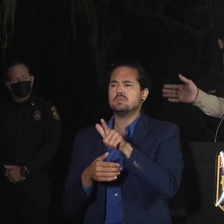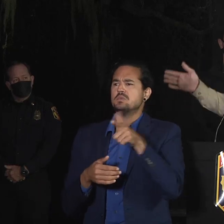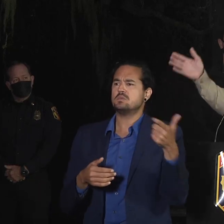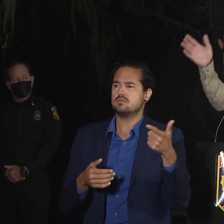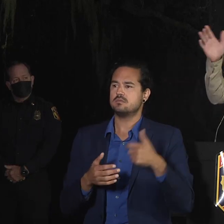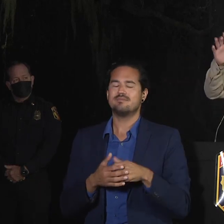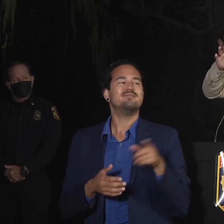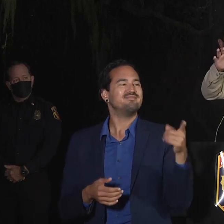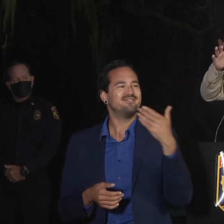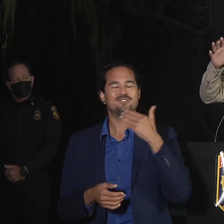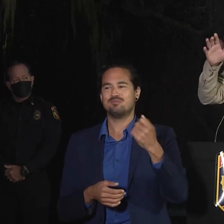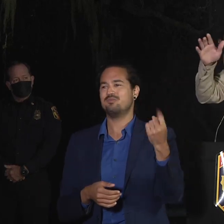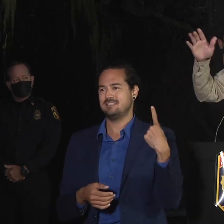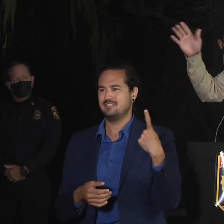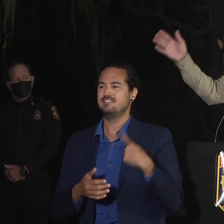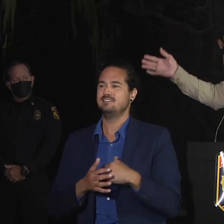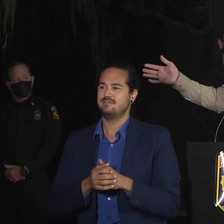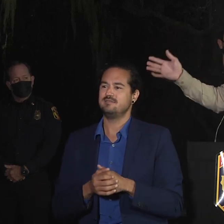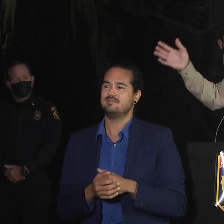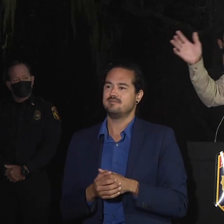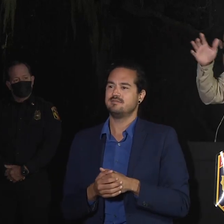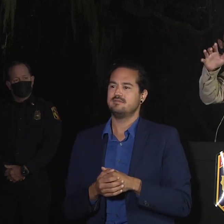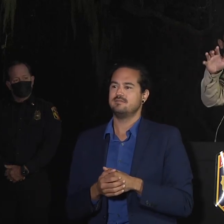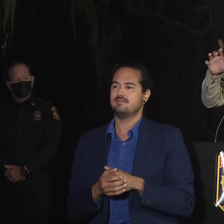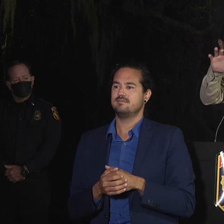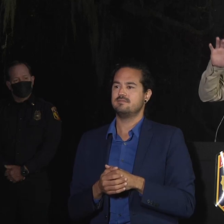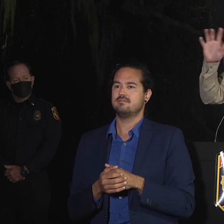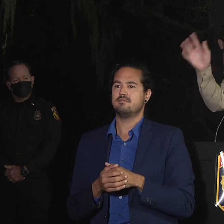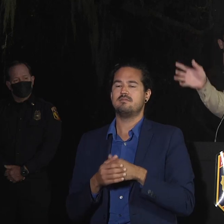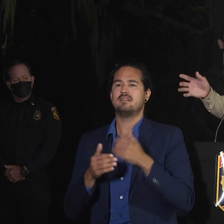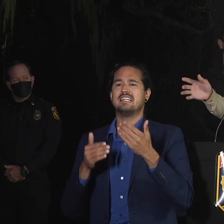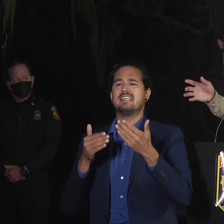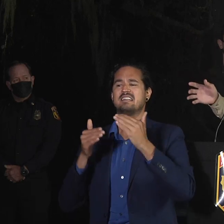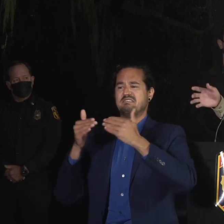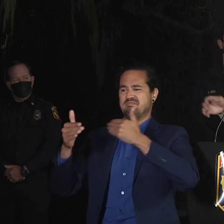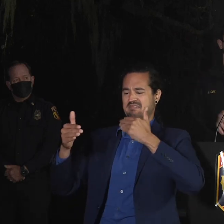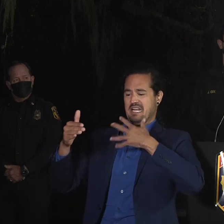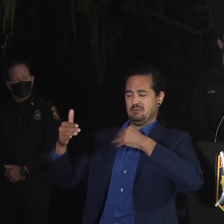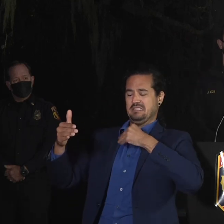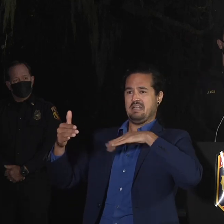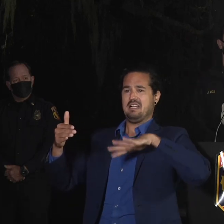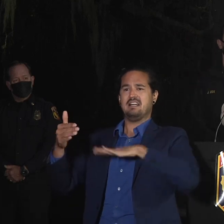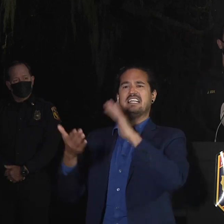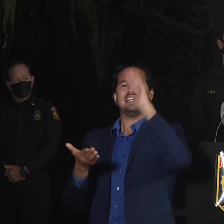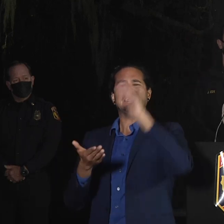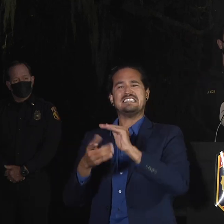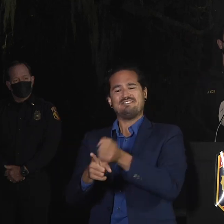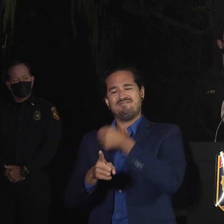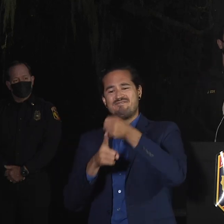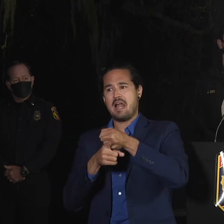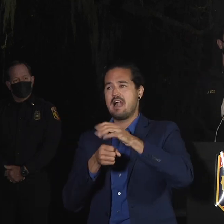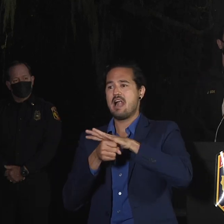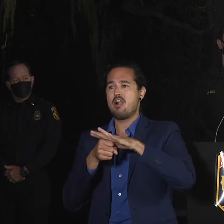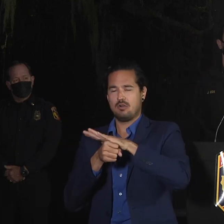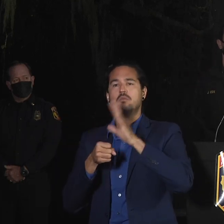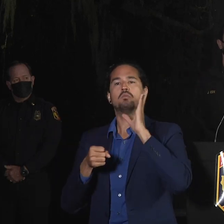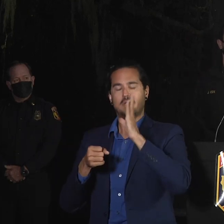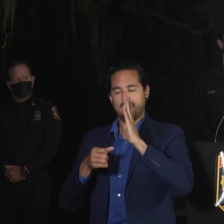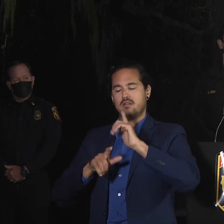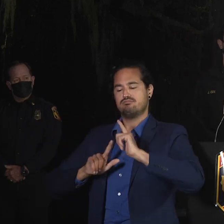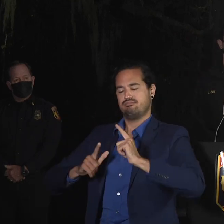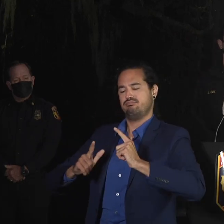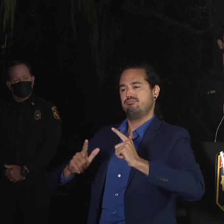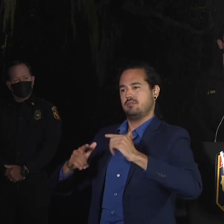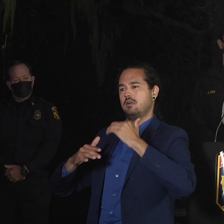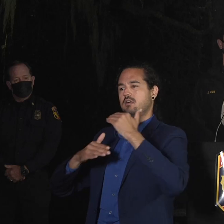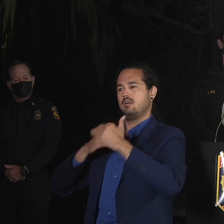least affected to most affected, basically going from the outside in and then doing that in a systematic fashion. As I mentioned, Scotts Valley last night, I said day